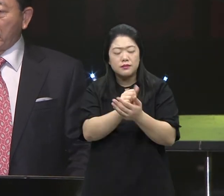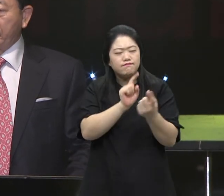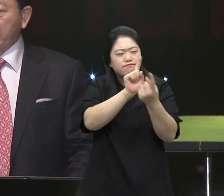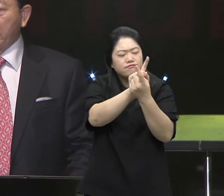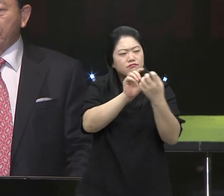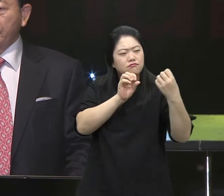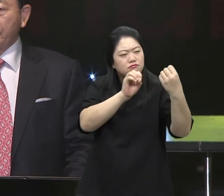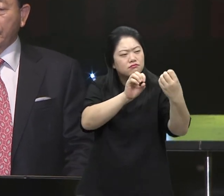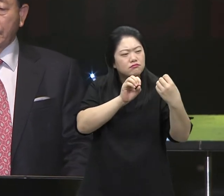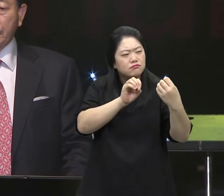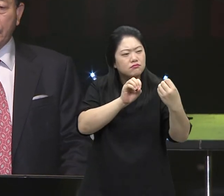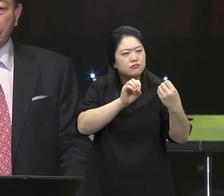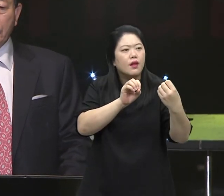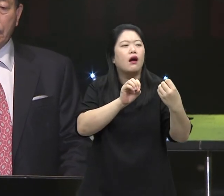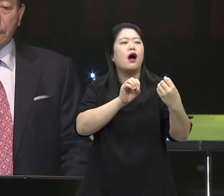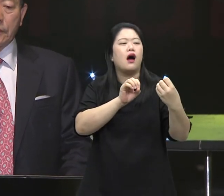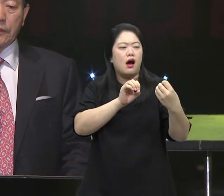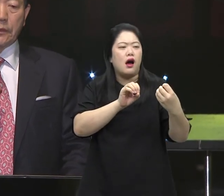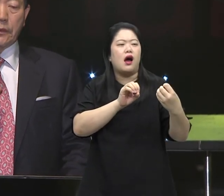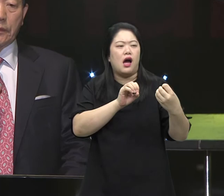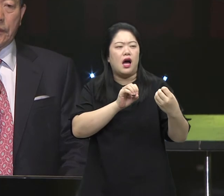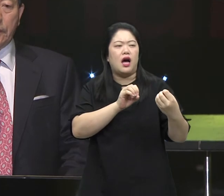But I realized that things were even more difficult for them.